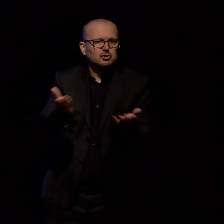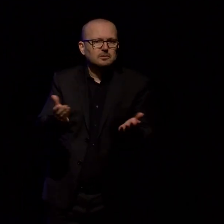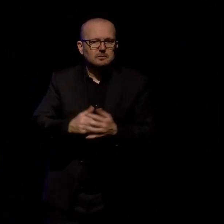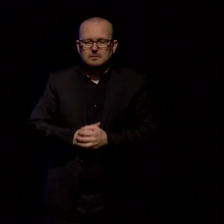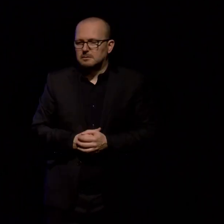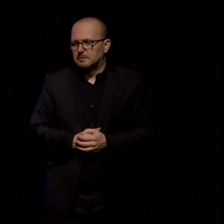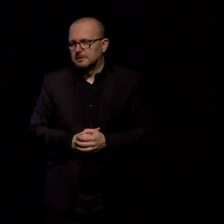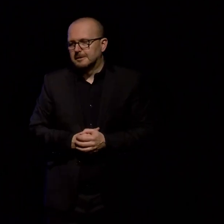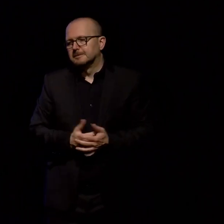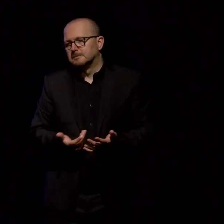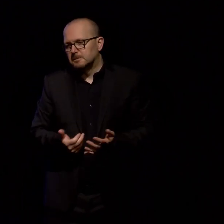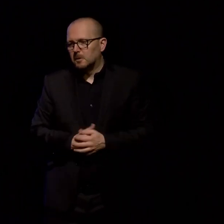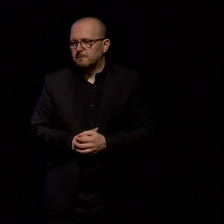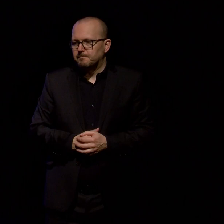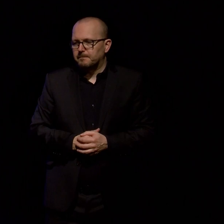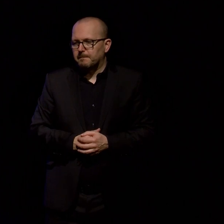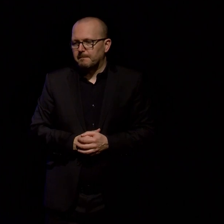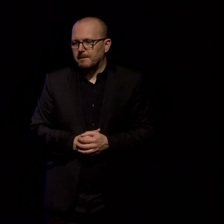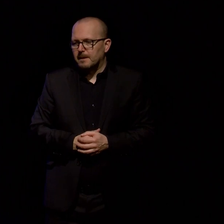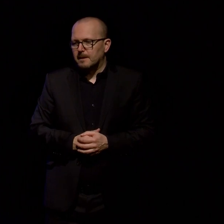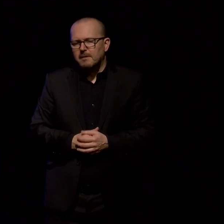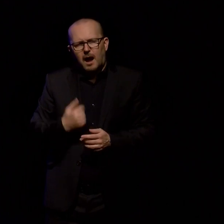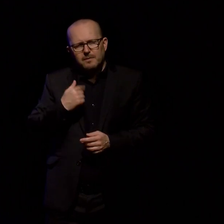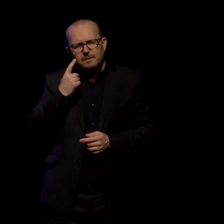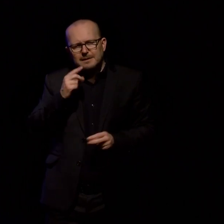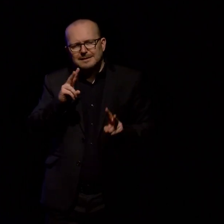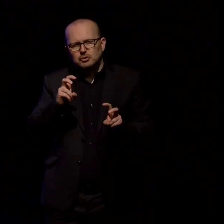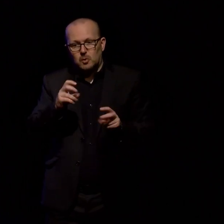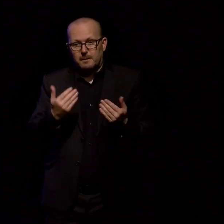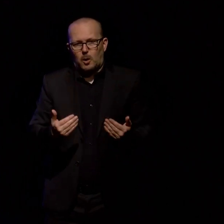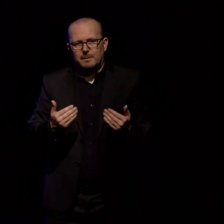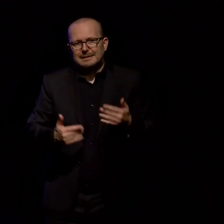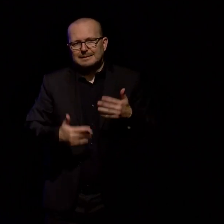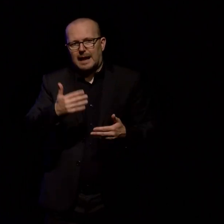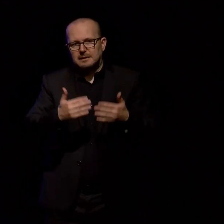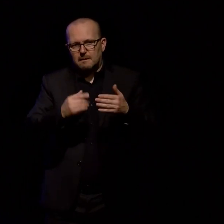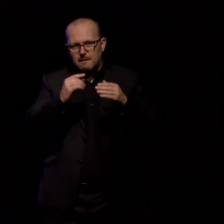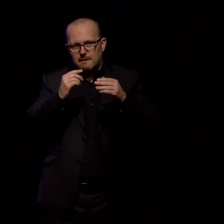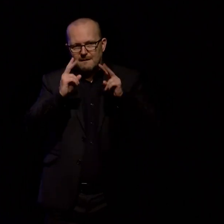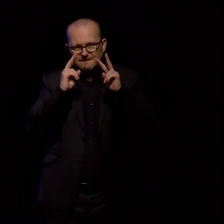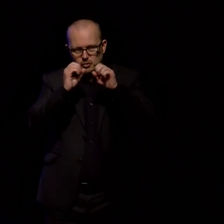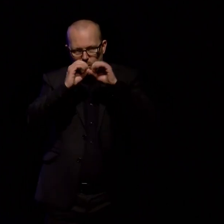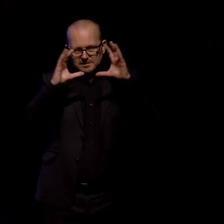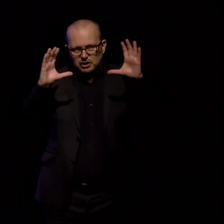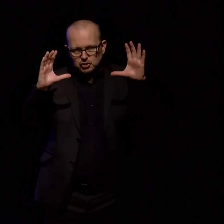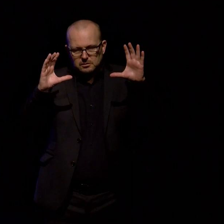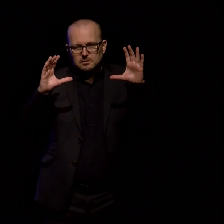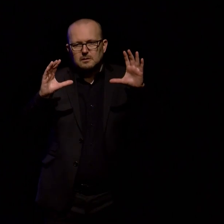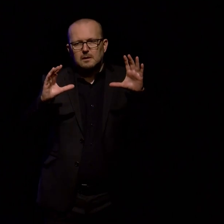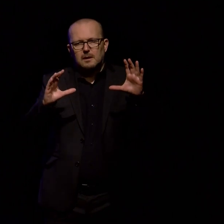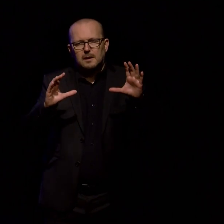yeah I think it's a thing within data visualization at the moment that I'm quite uncomfortable with that losing